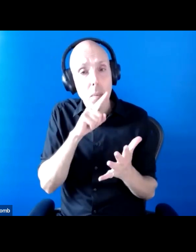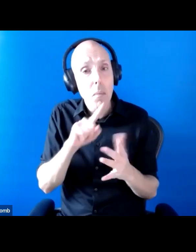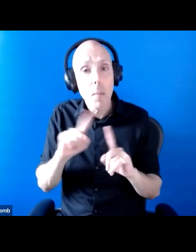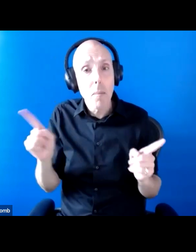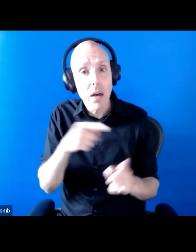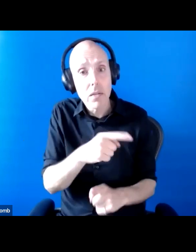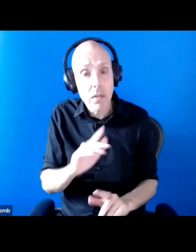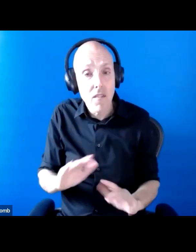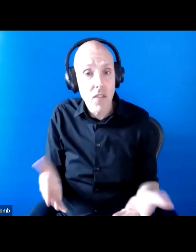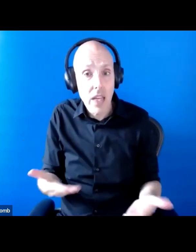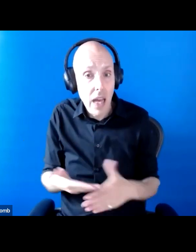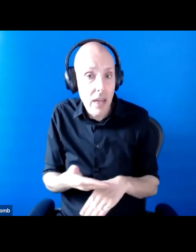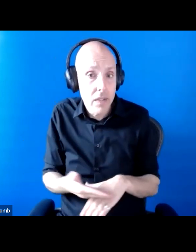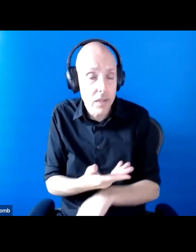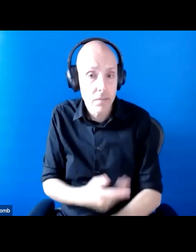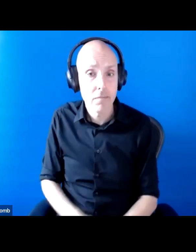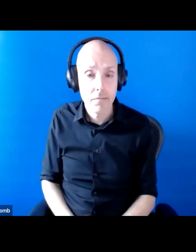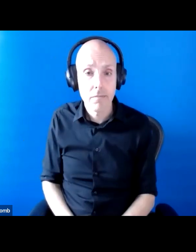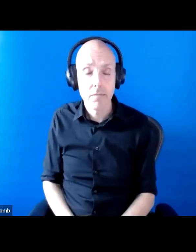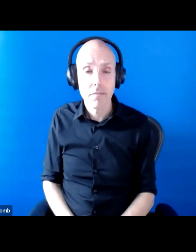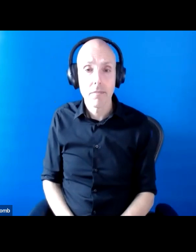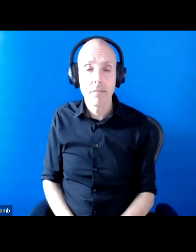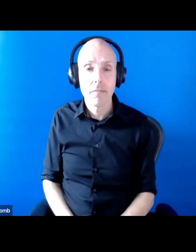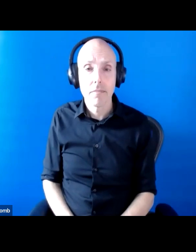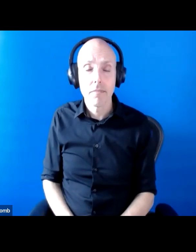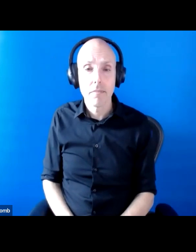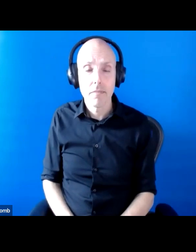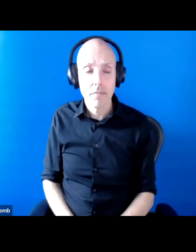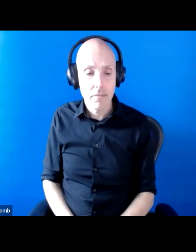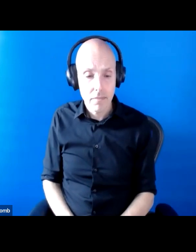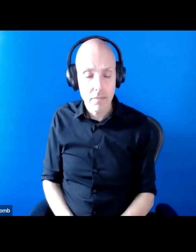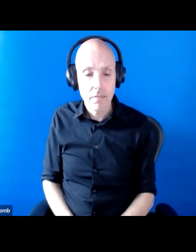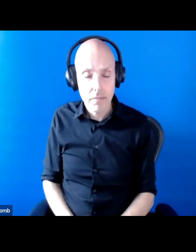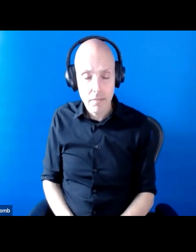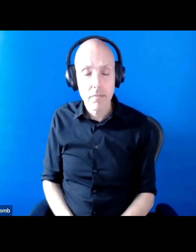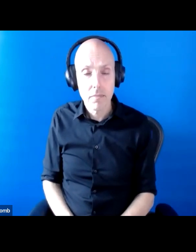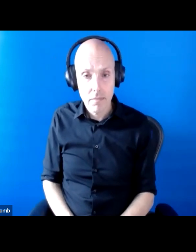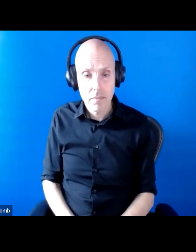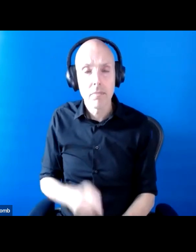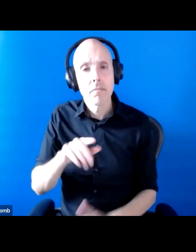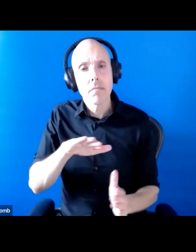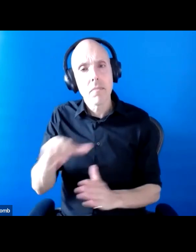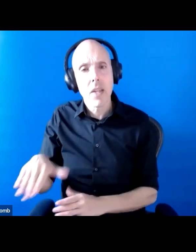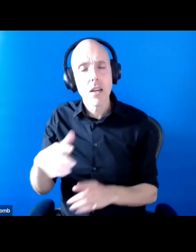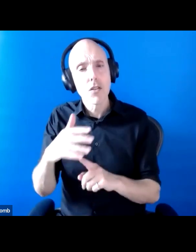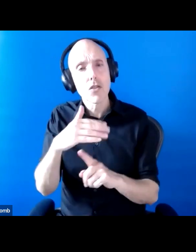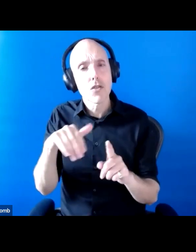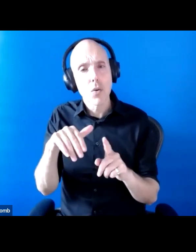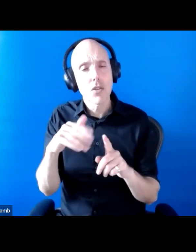In terms of social care, as I mentioned, the Coronavirus Act did give authorities the ability